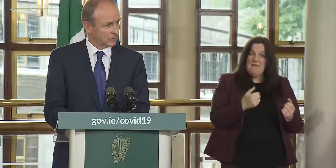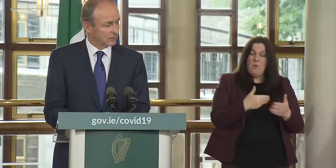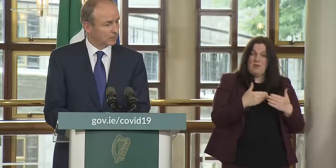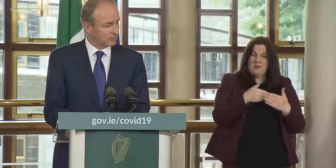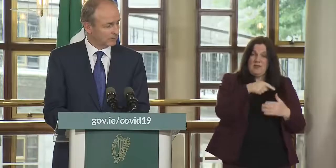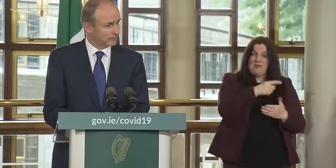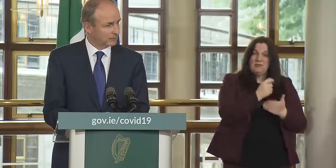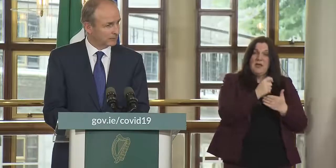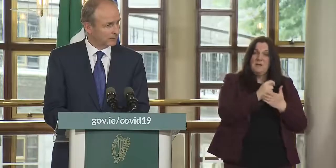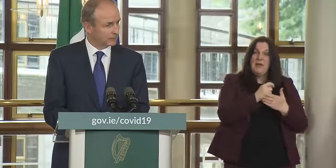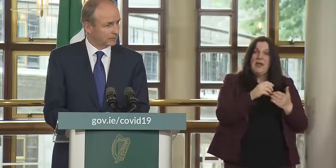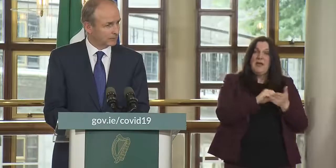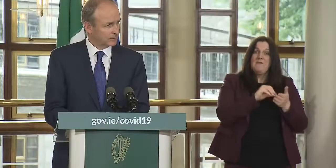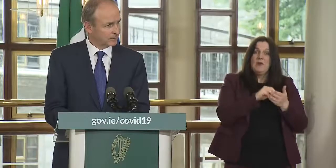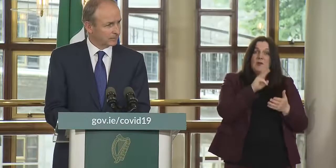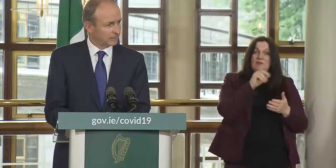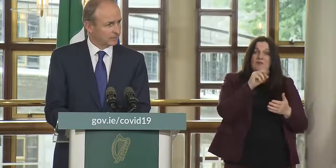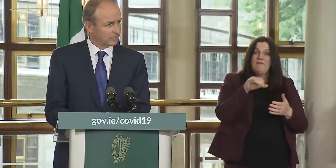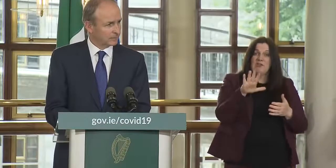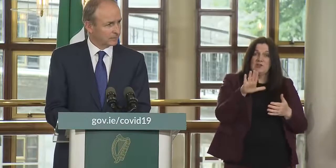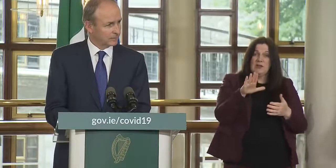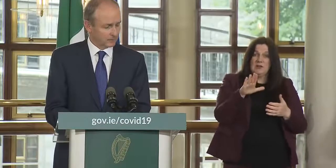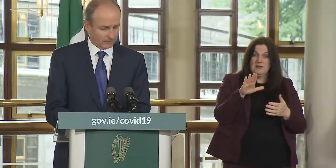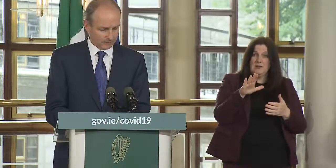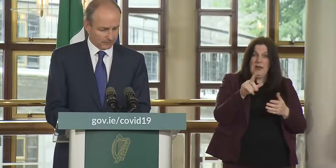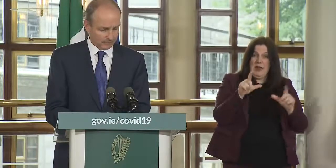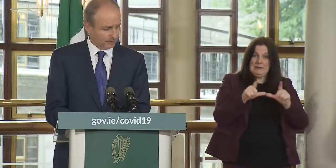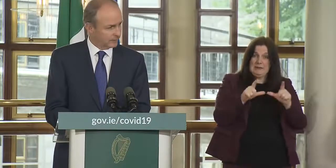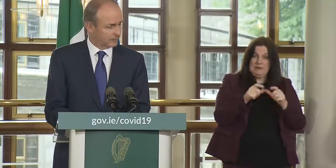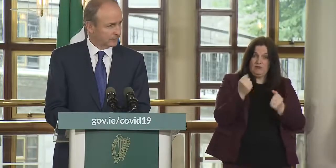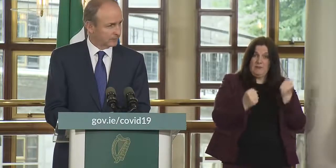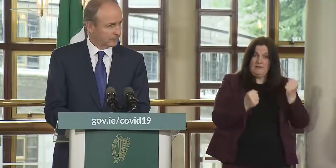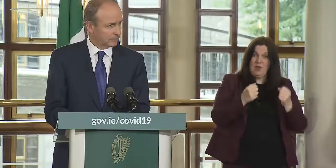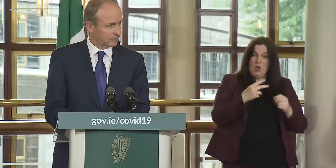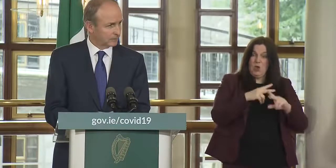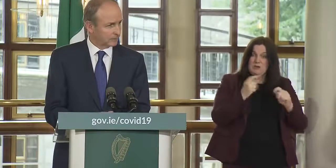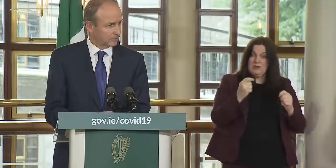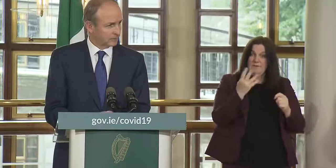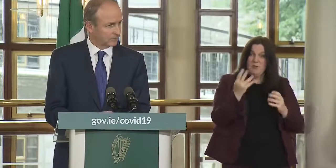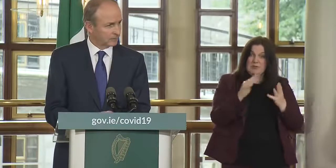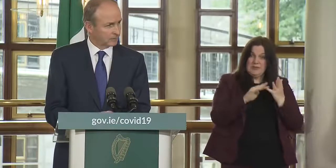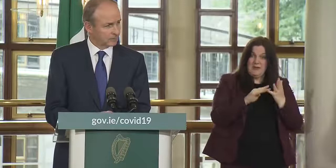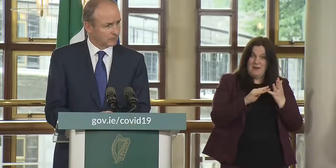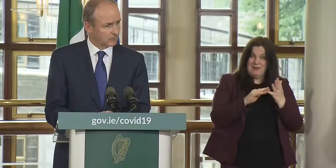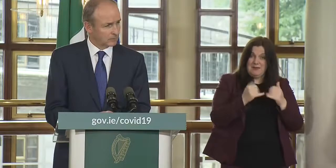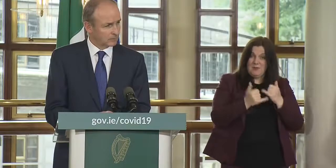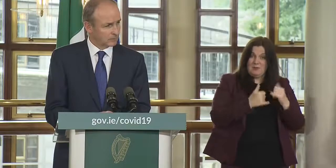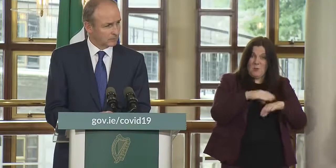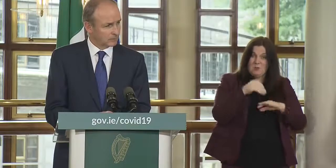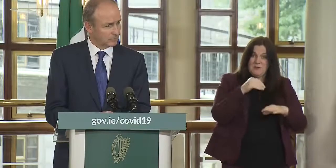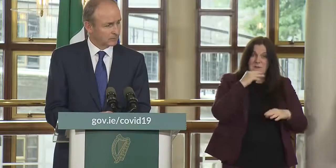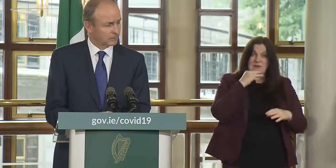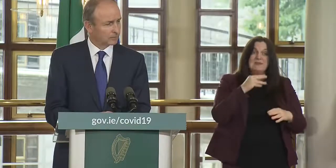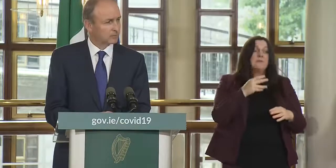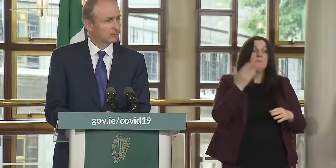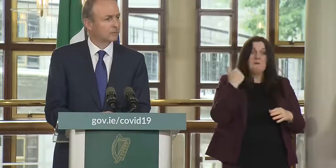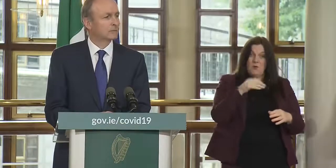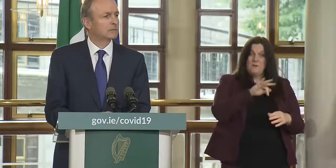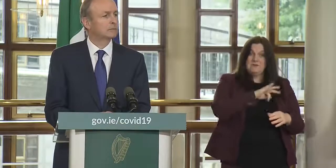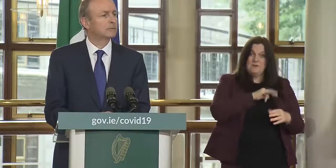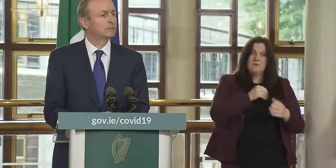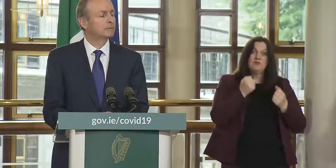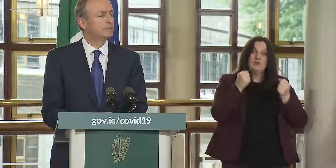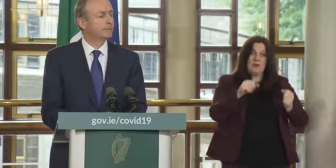was on a provisional license until he was 49 years old he said himself that that he previously drove unaccompanied which isn't allowed under the under the law for